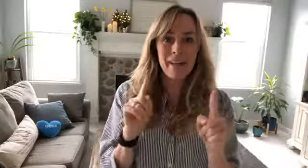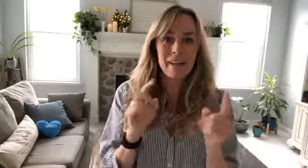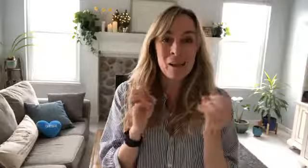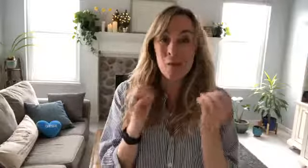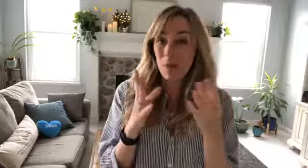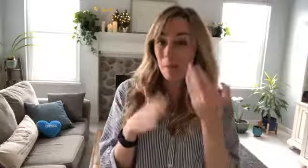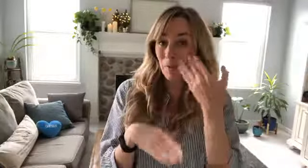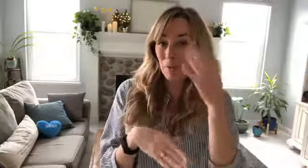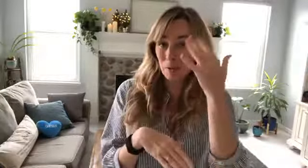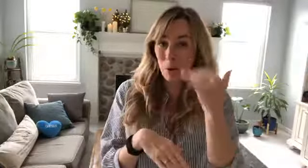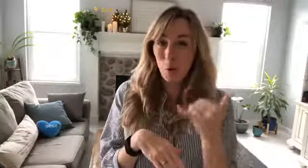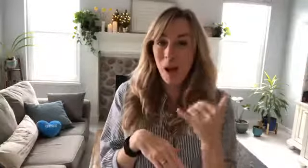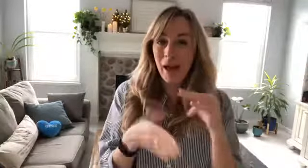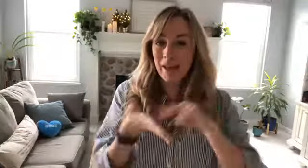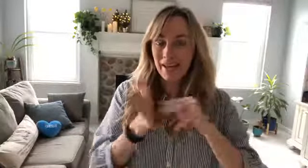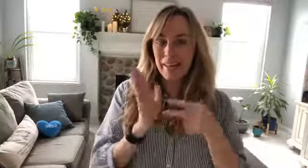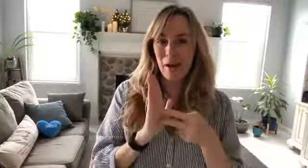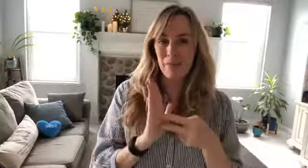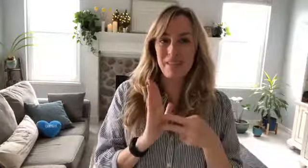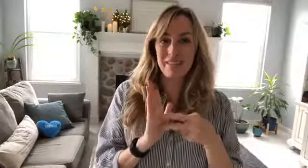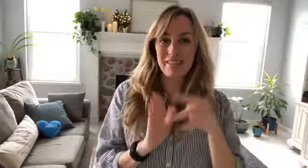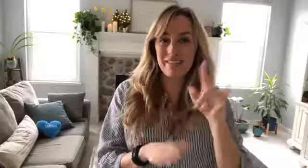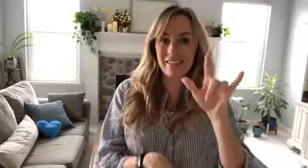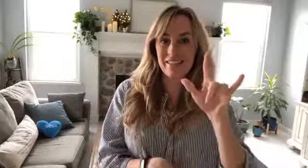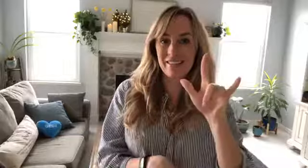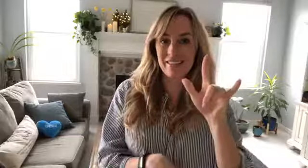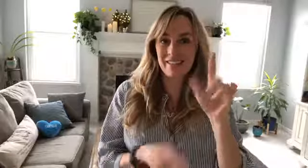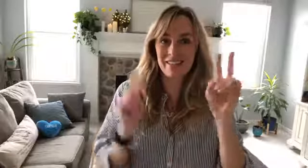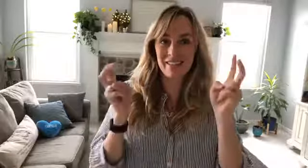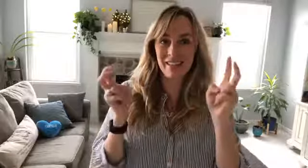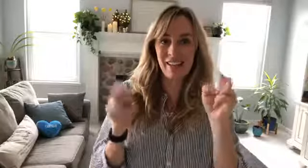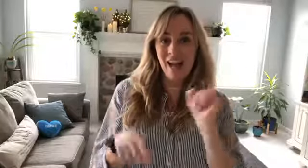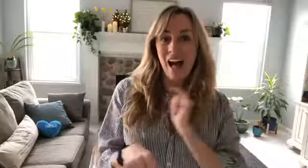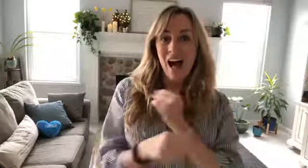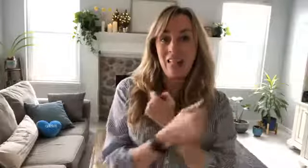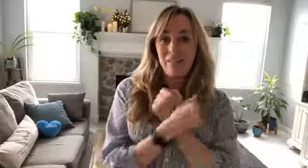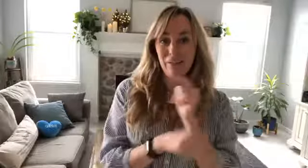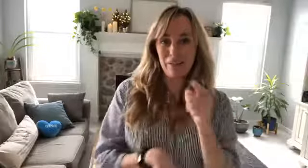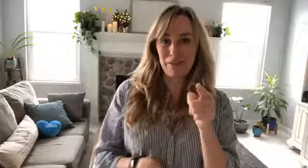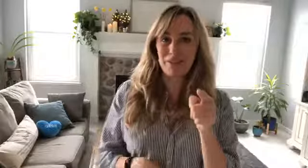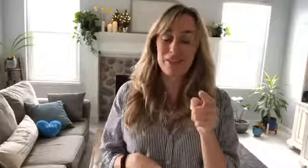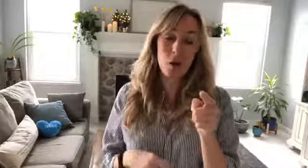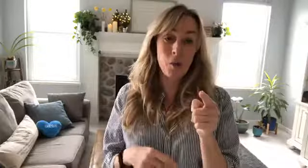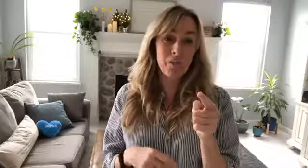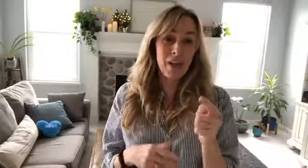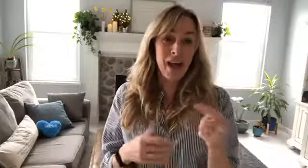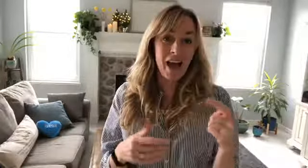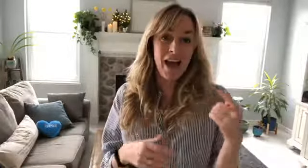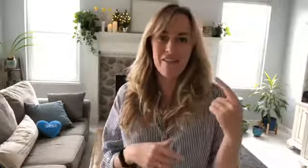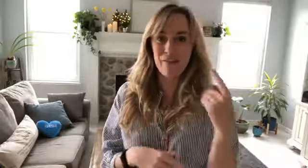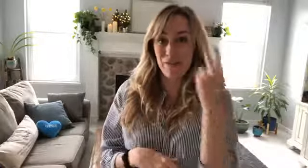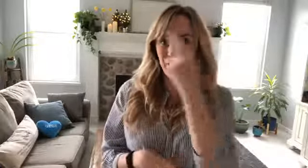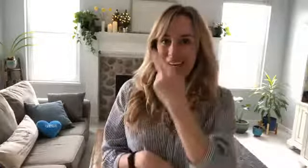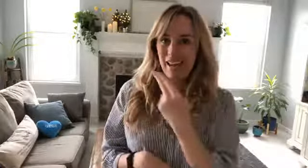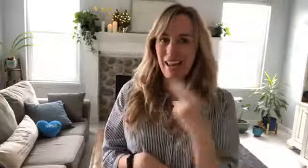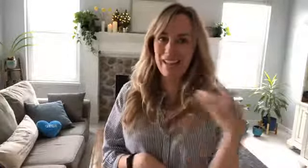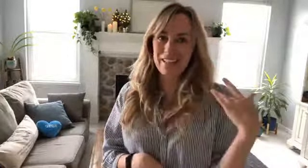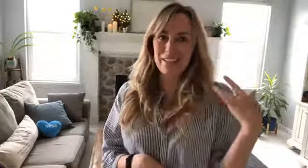maybe you don't know why that means I love you so I have a very handsome